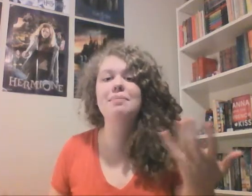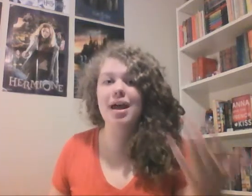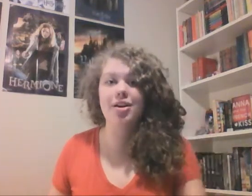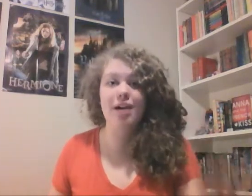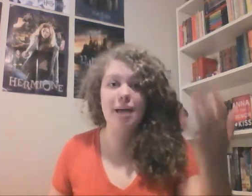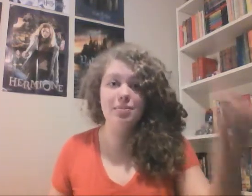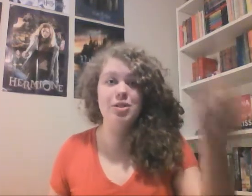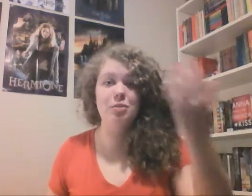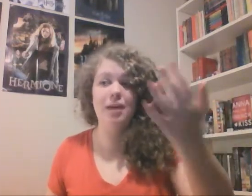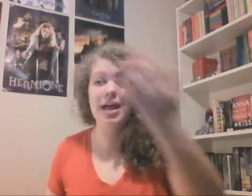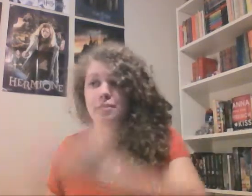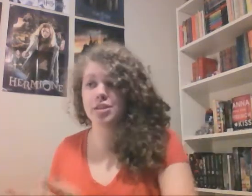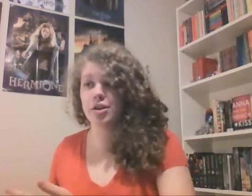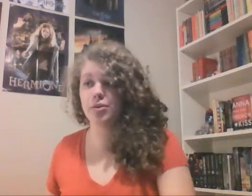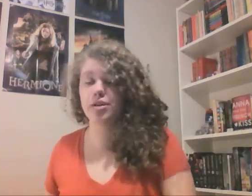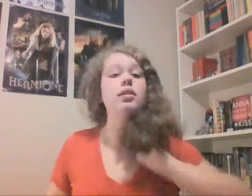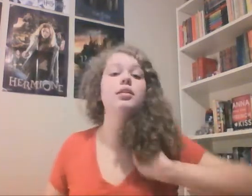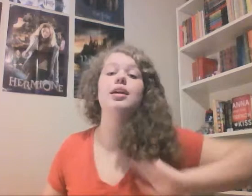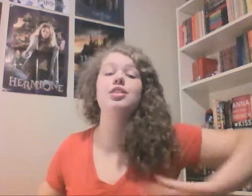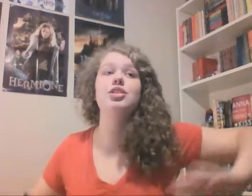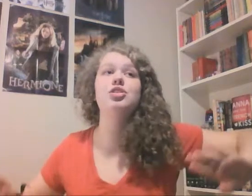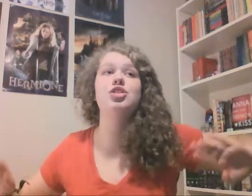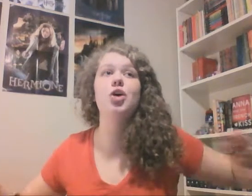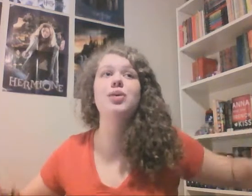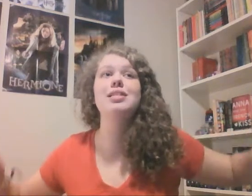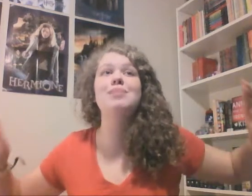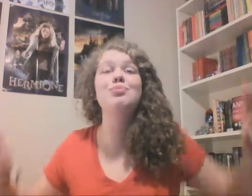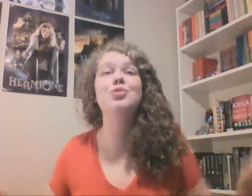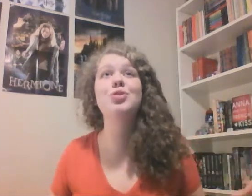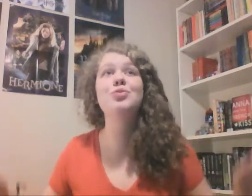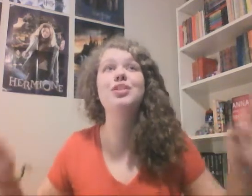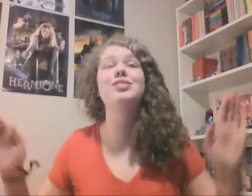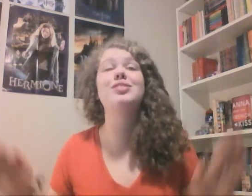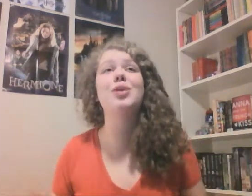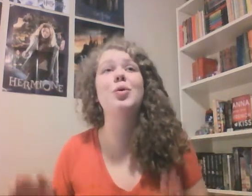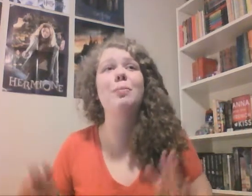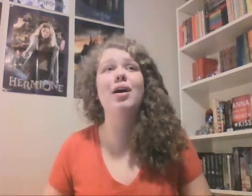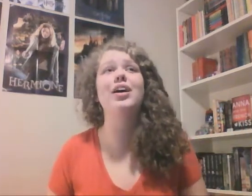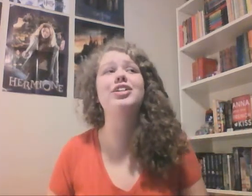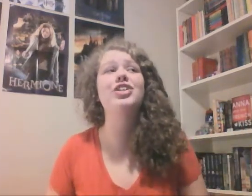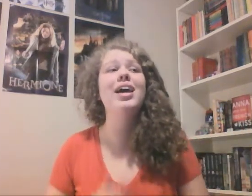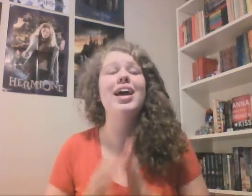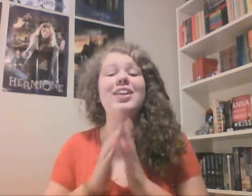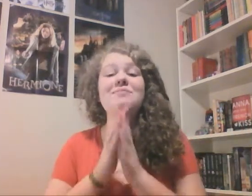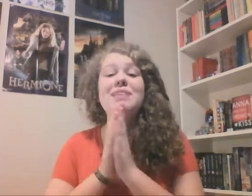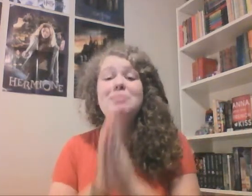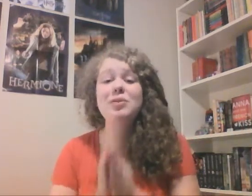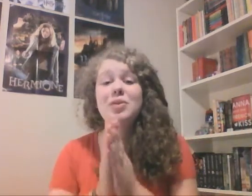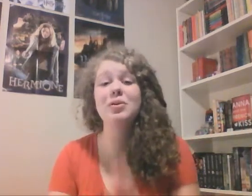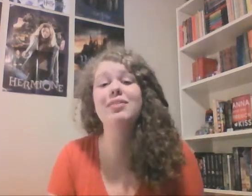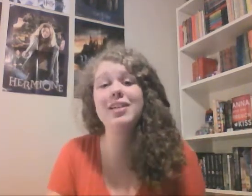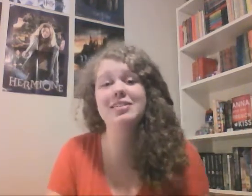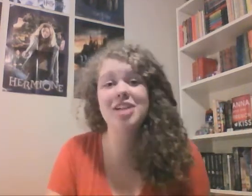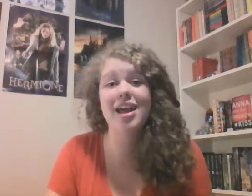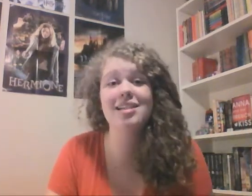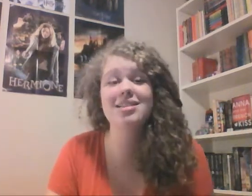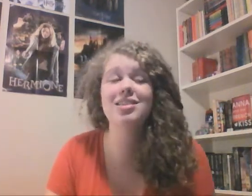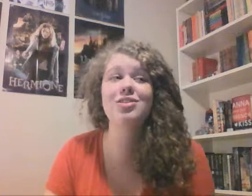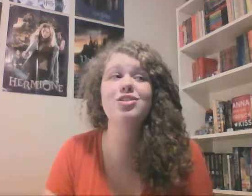better episode by episode. Like, this show is improving so much. And if people don't give it a chance, then there's